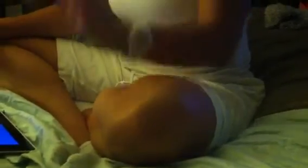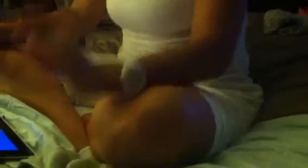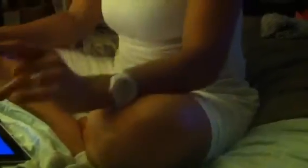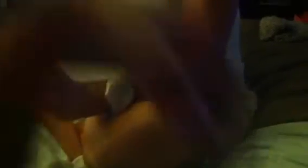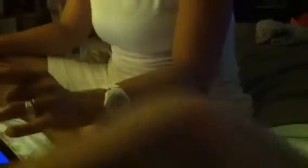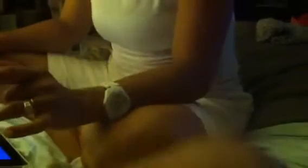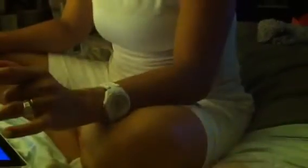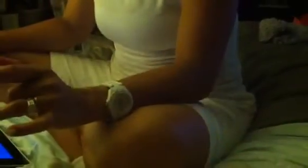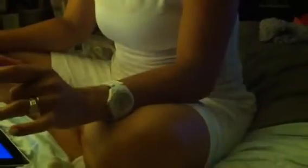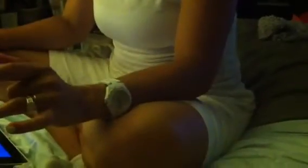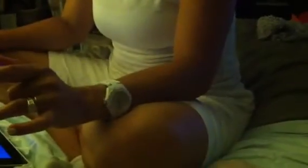one.